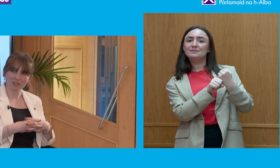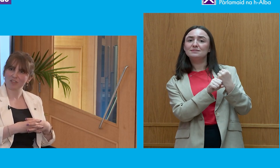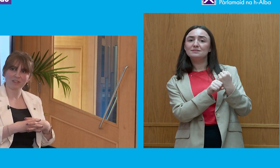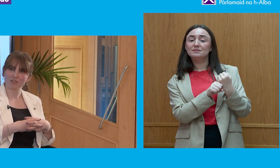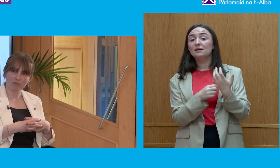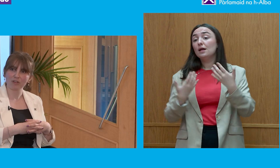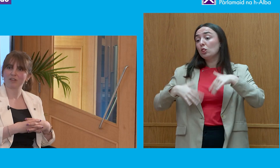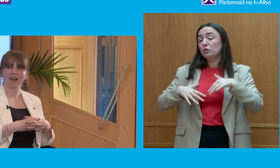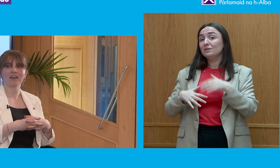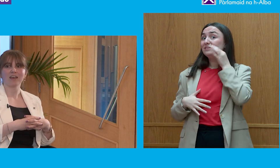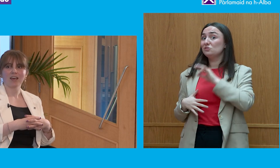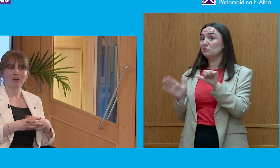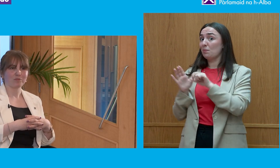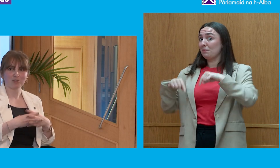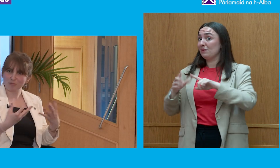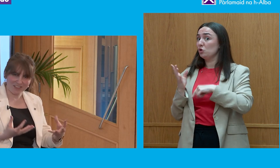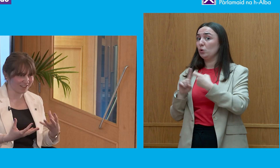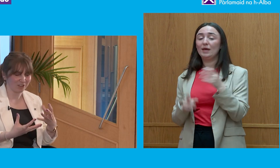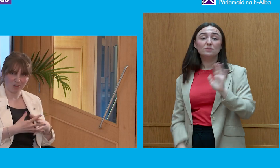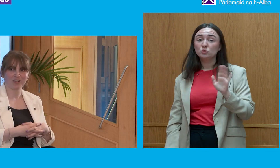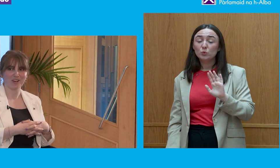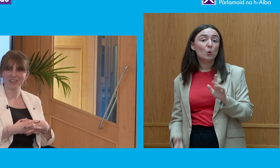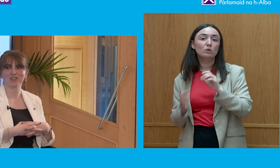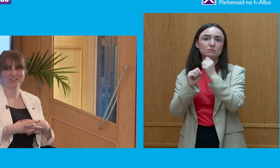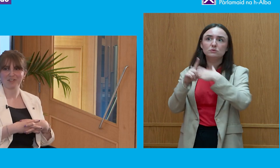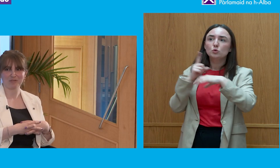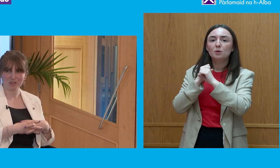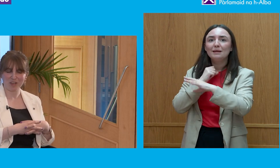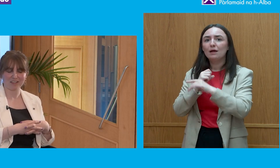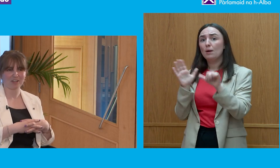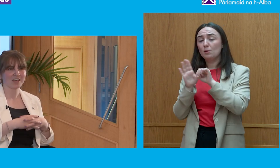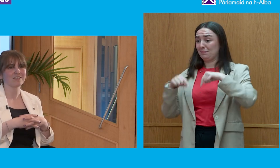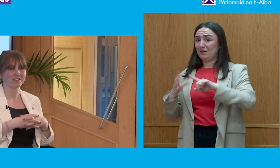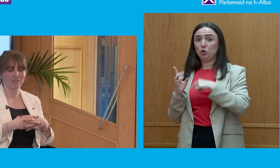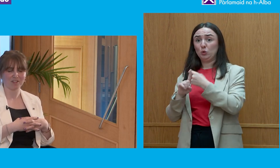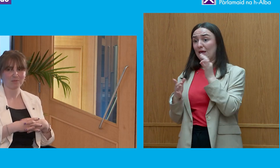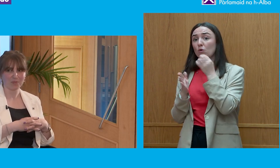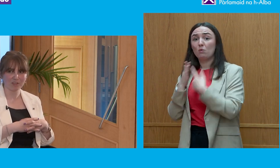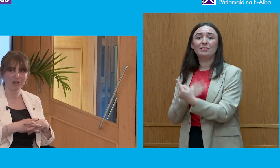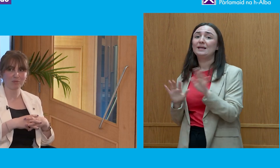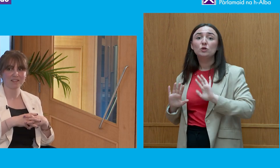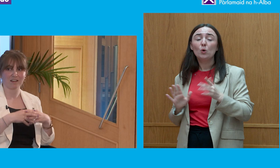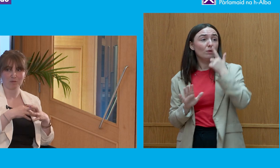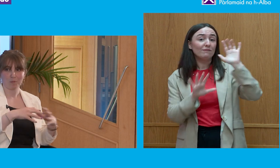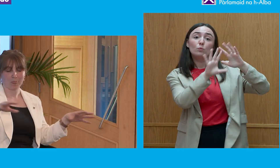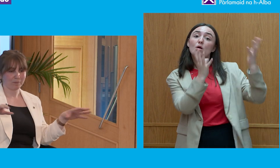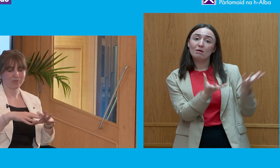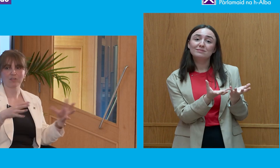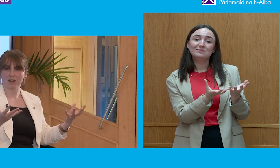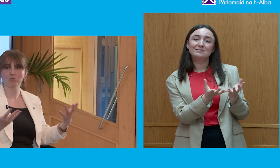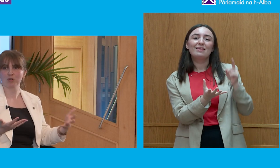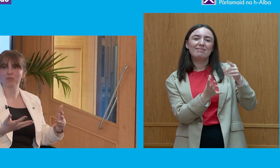Loneliness is not just an issue for the UK. Social media are certainly not just an issue for the UK. I think these are developments that